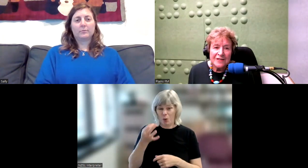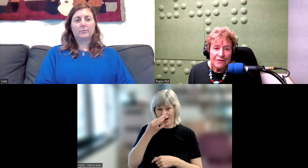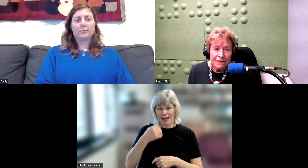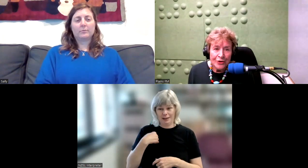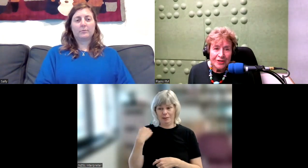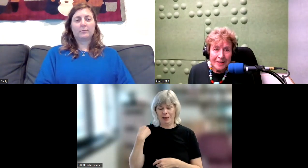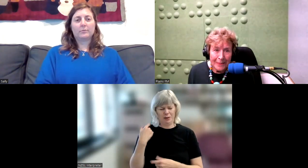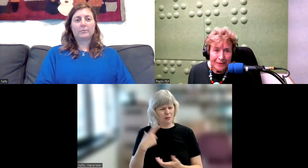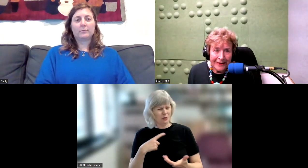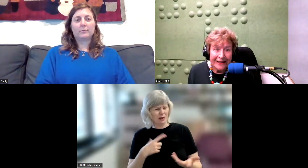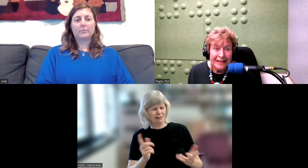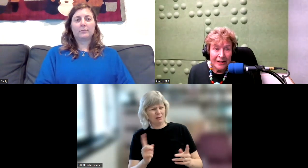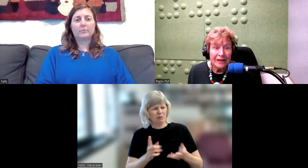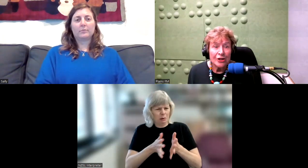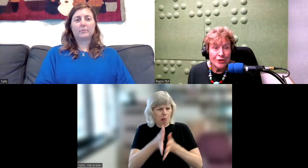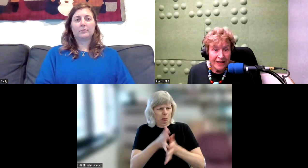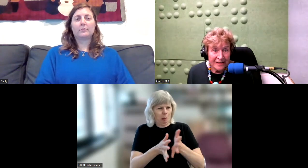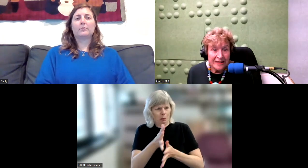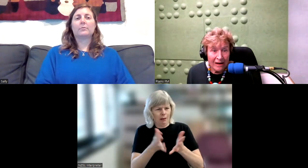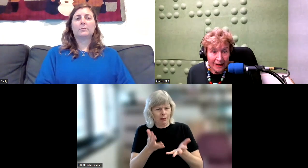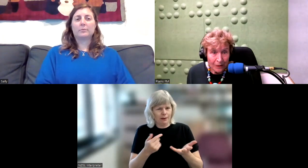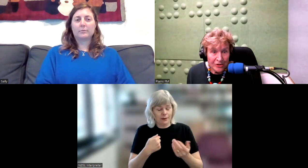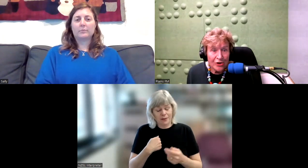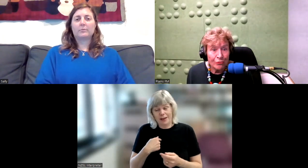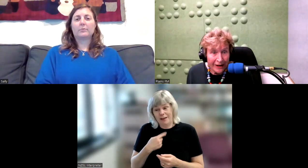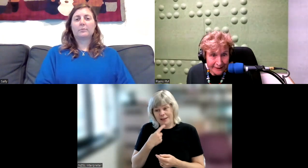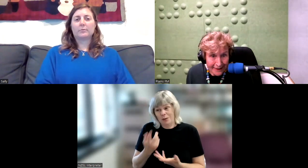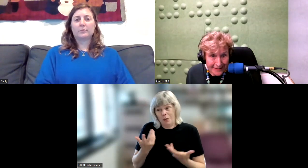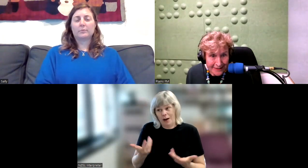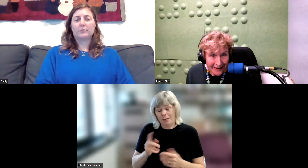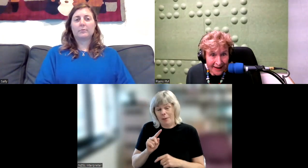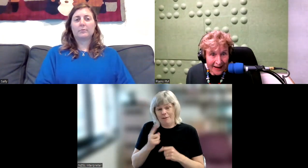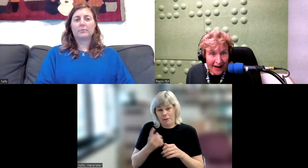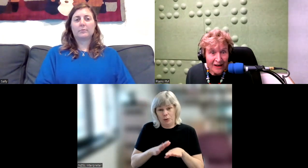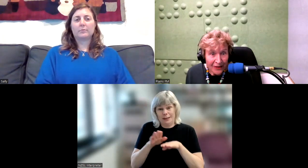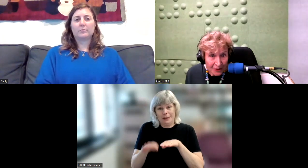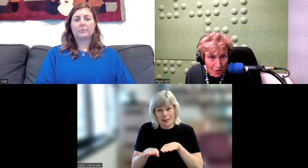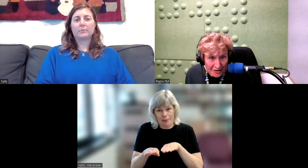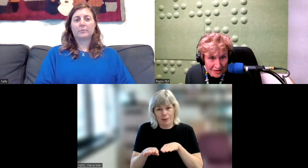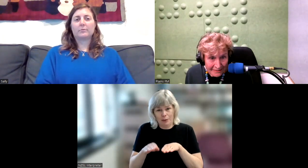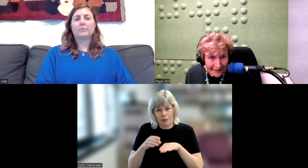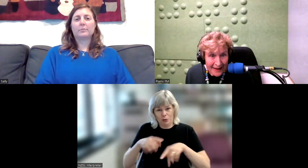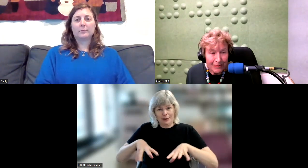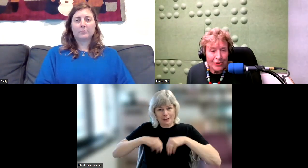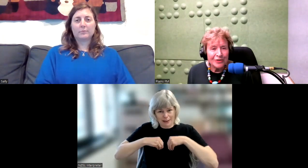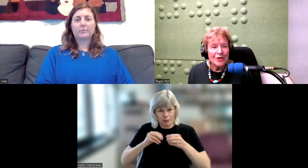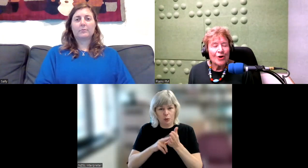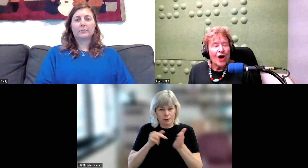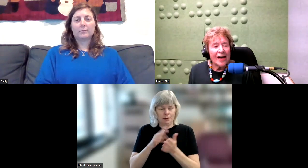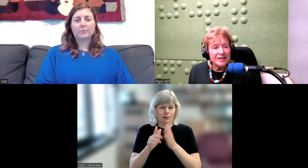is the first step in getting New Zealand Sign Language recognised. And I think it was. Because as